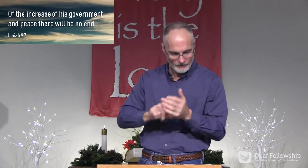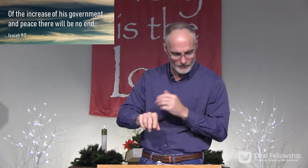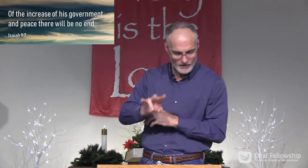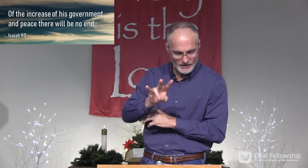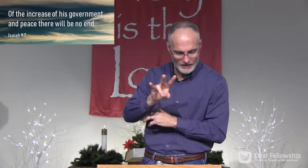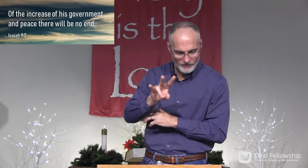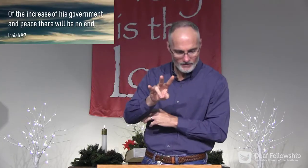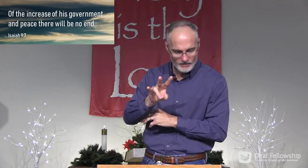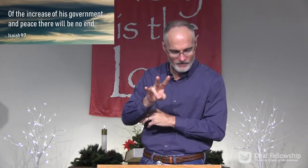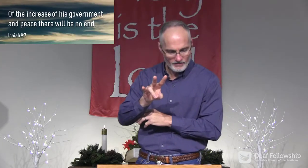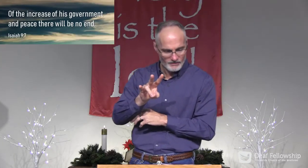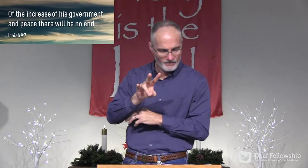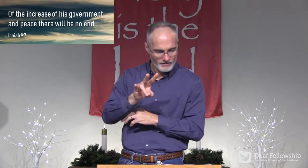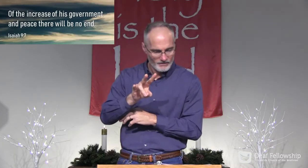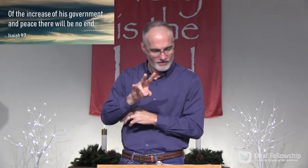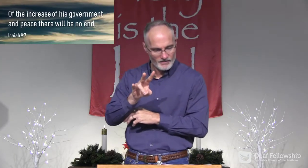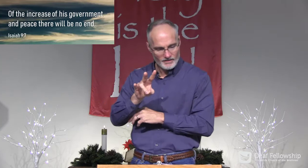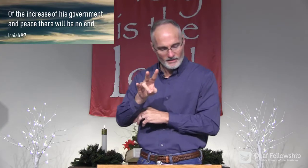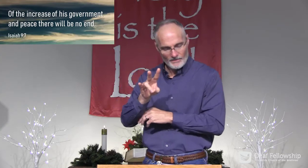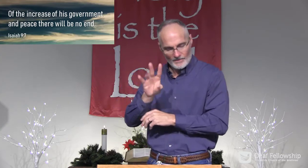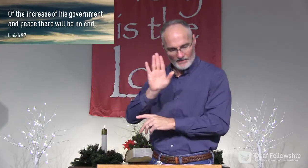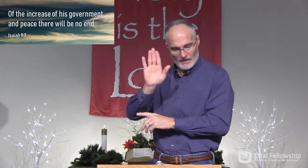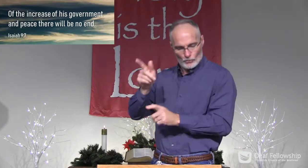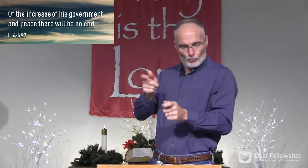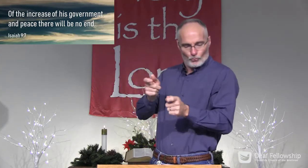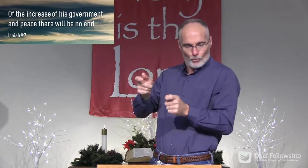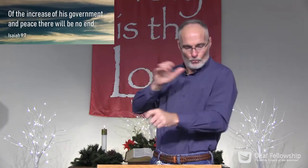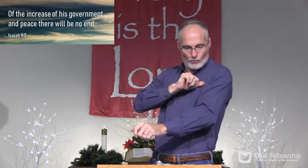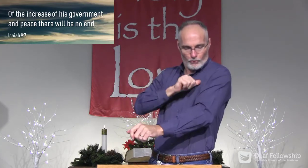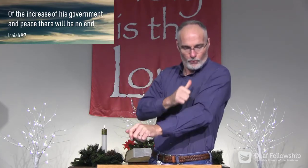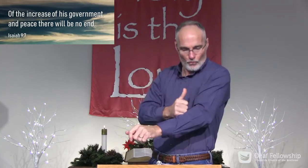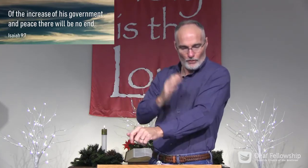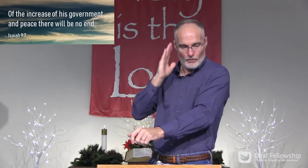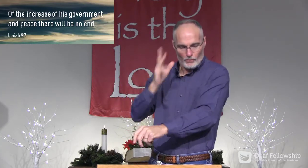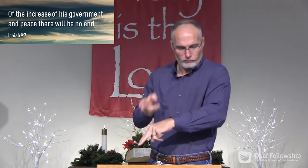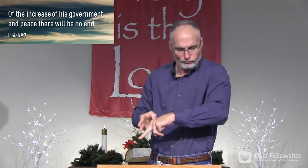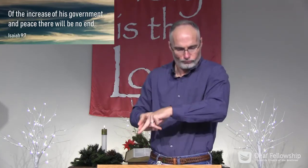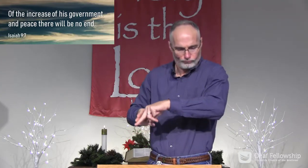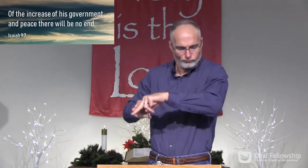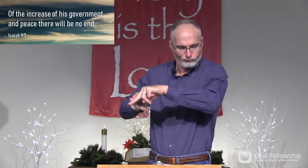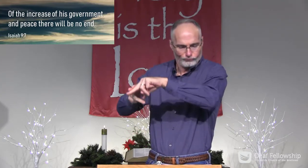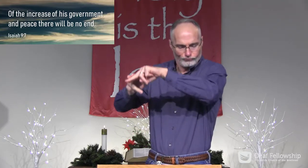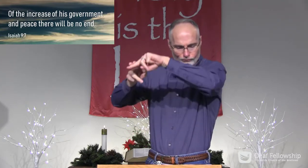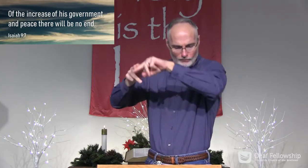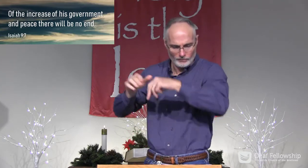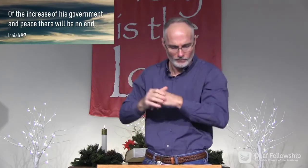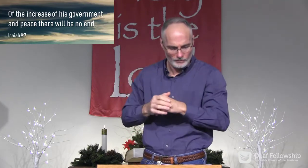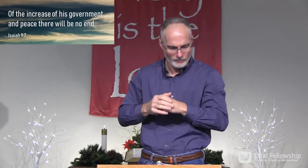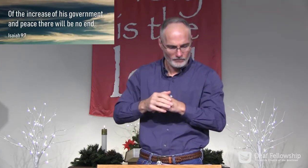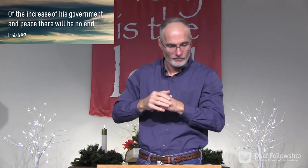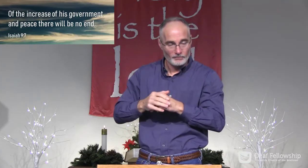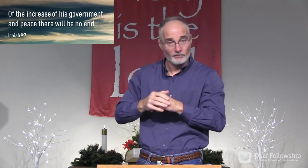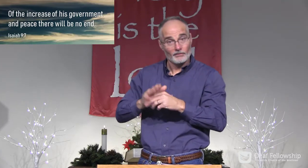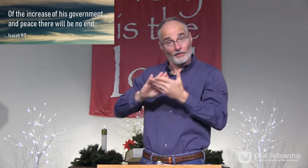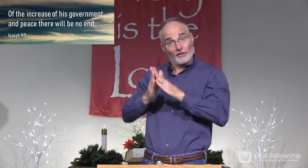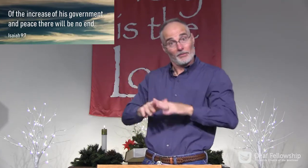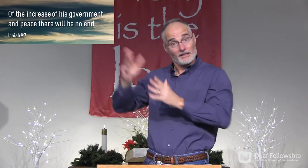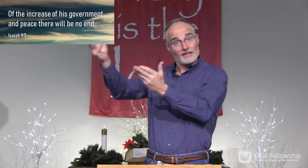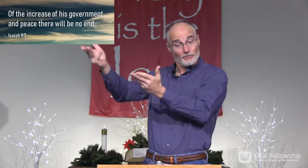Isaiah 9, verse 7. It says, of the increase of His government and